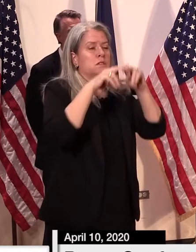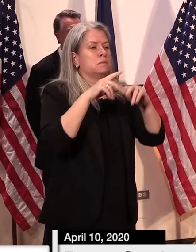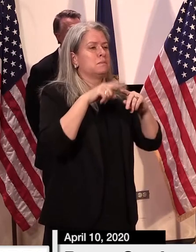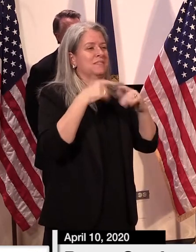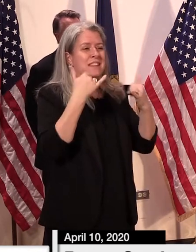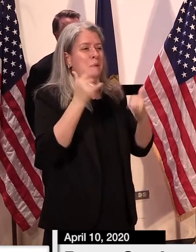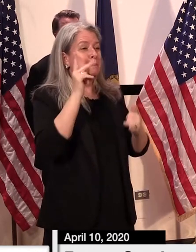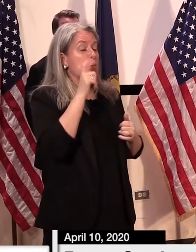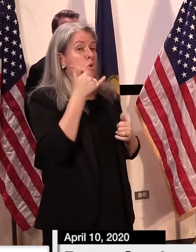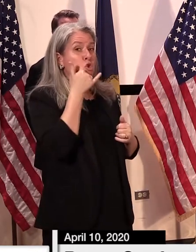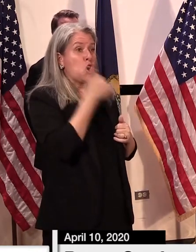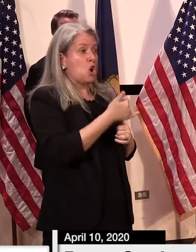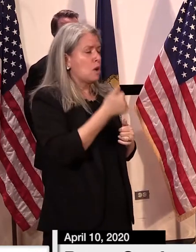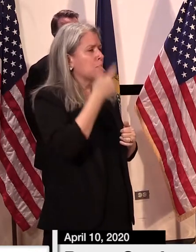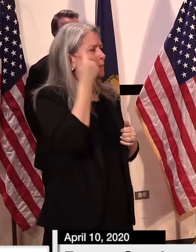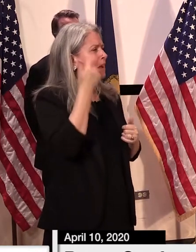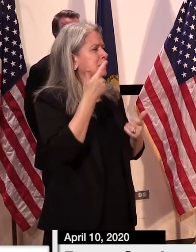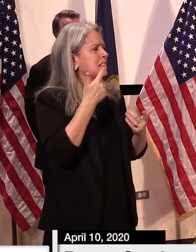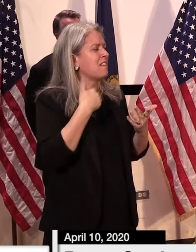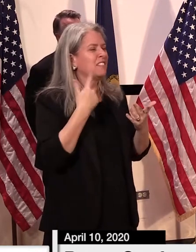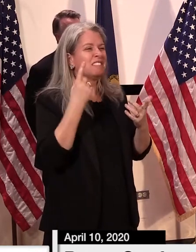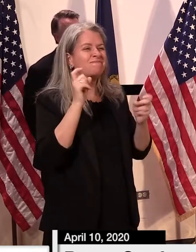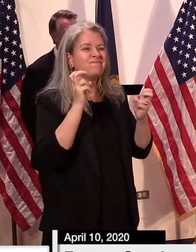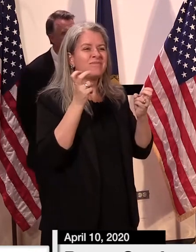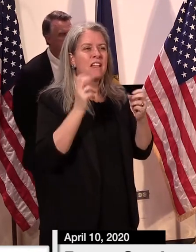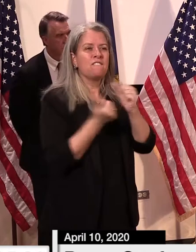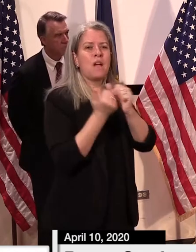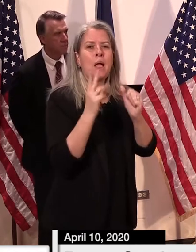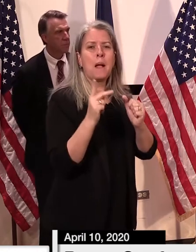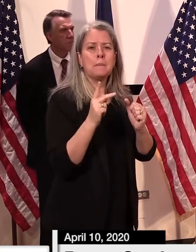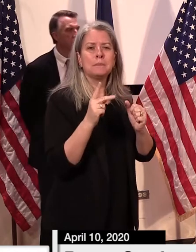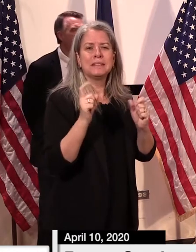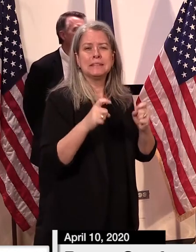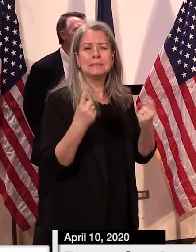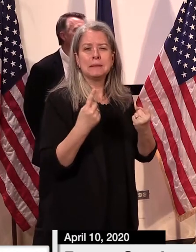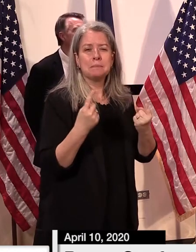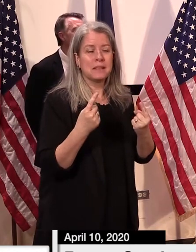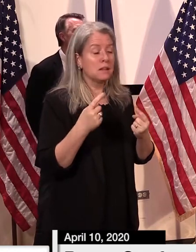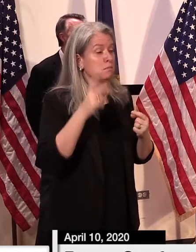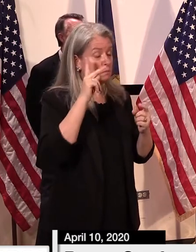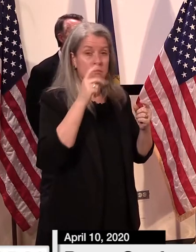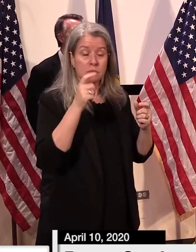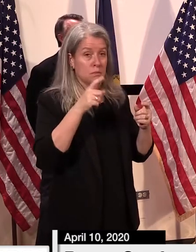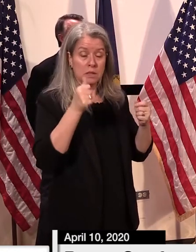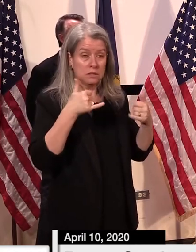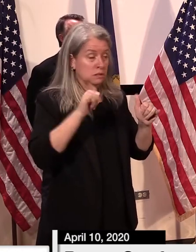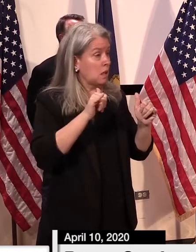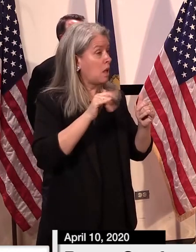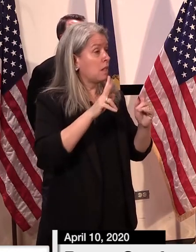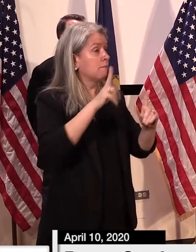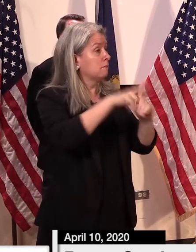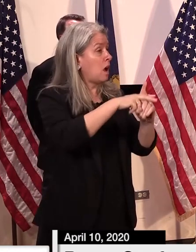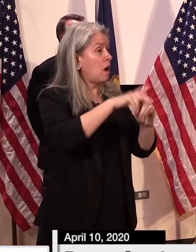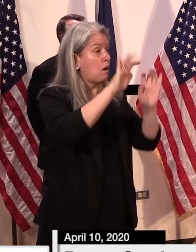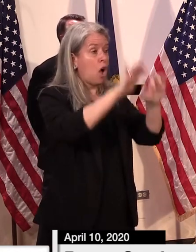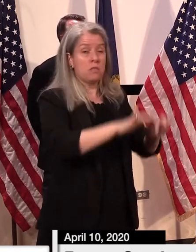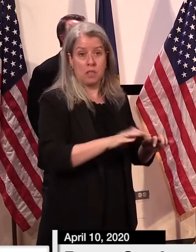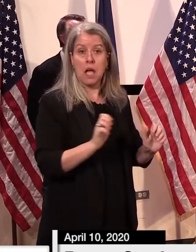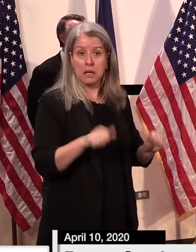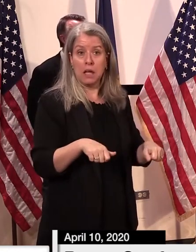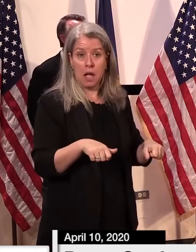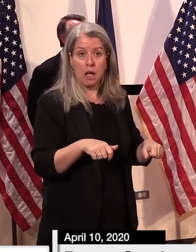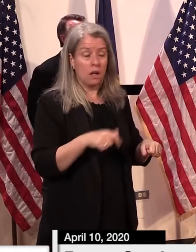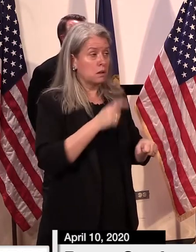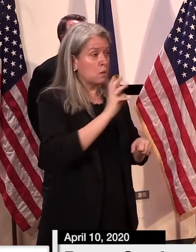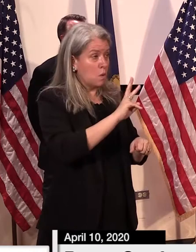center because they have some piece of follow-up that has to happen people are still able to file their initial claim online via